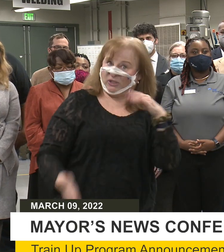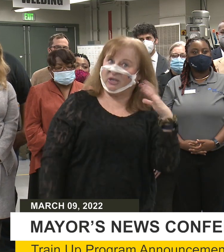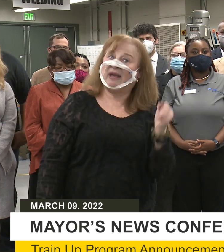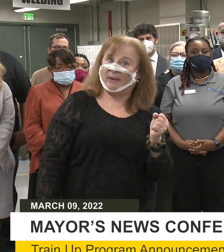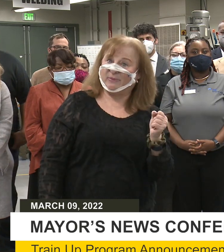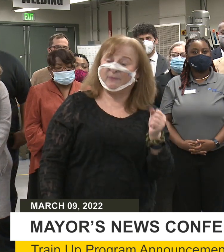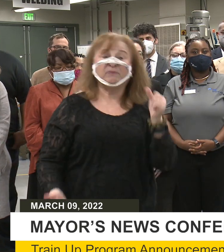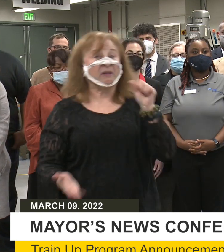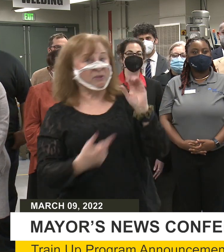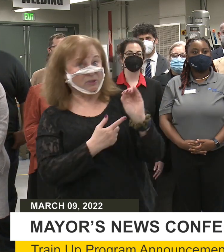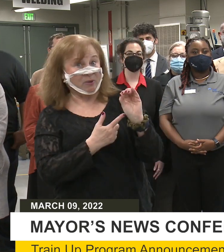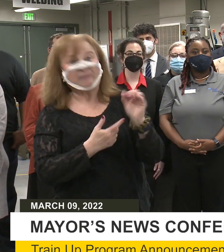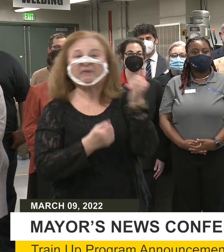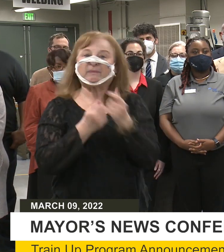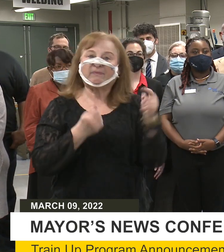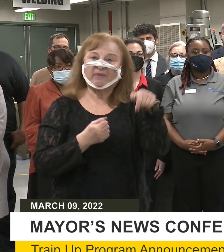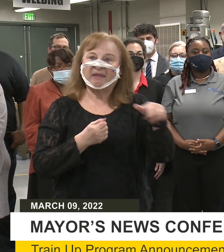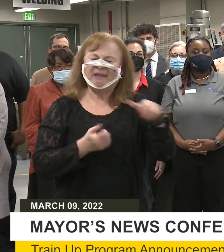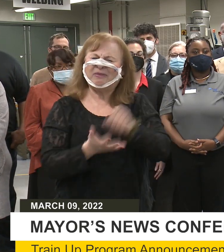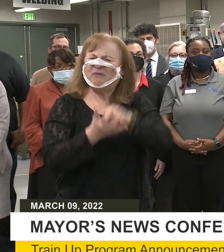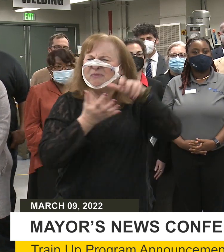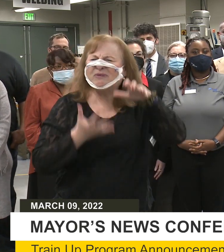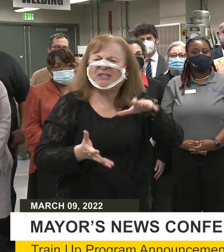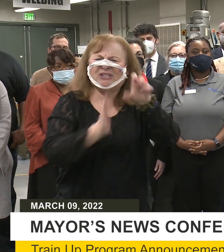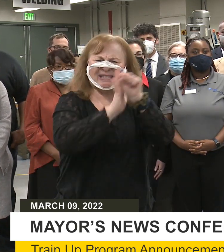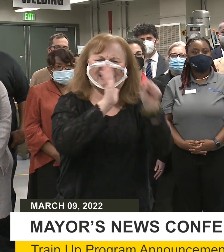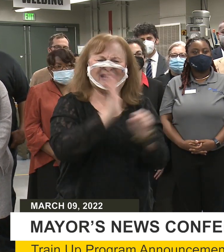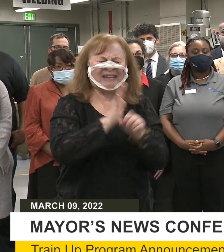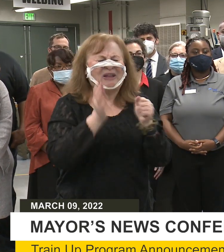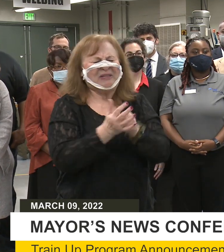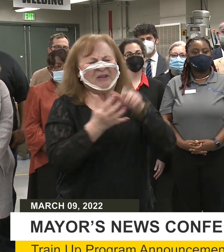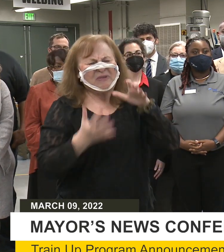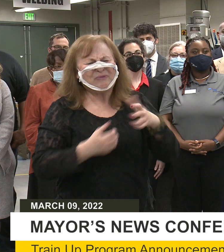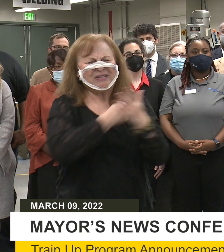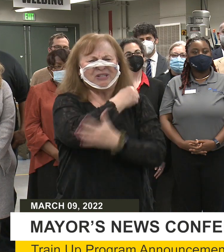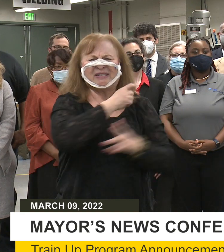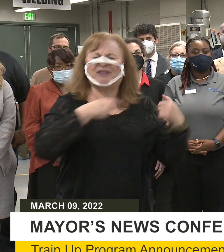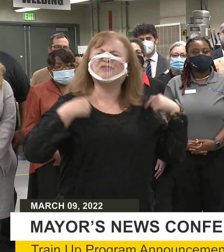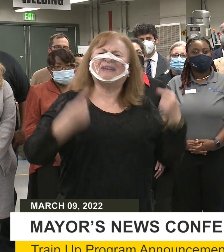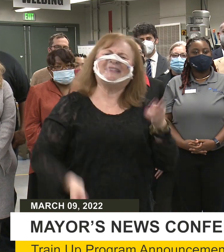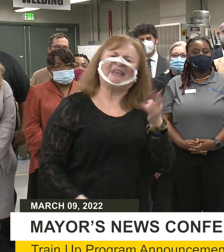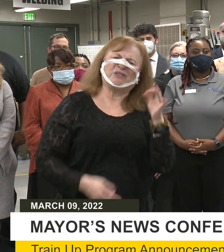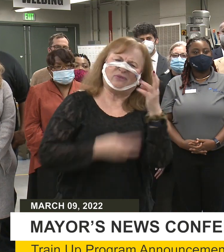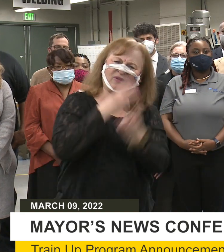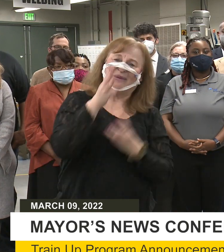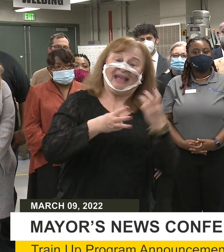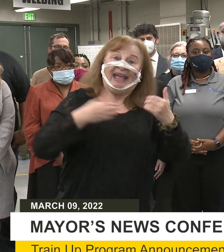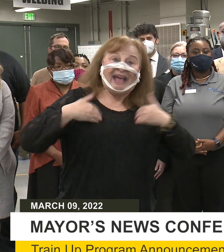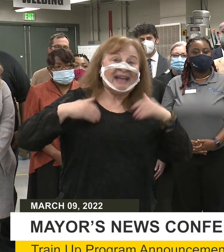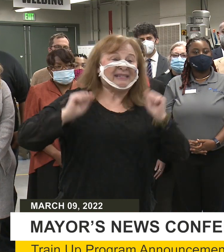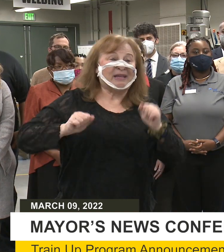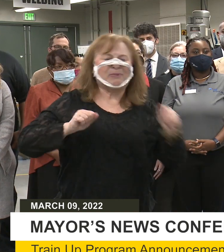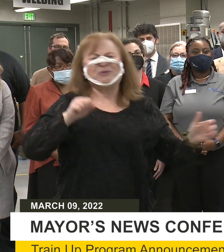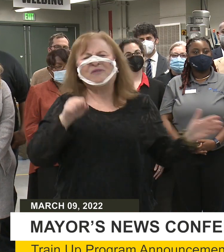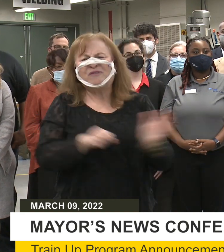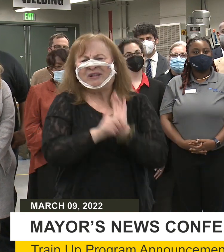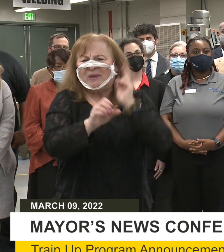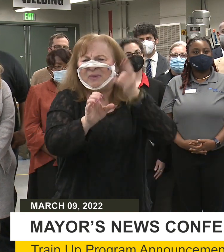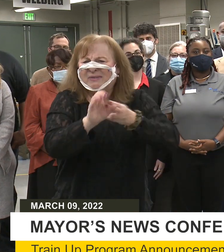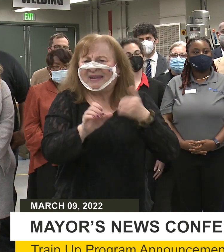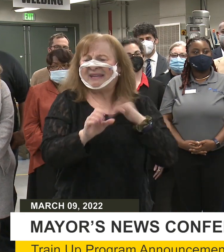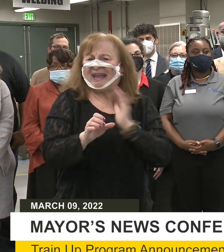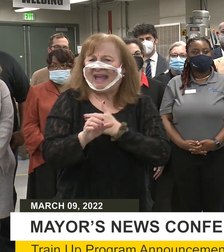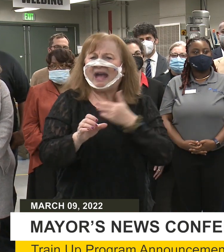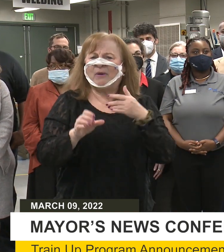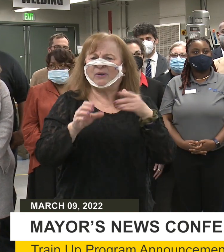so that everyone in the richest state, in the richest country, in the history of the world has the ability to fully participate in